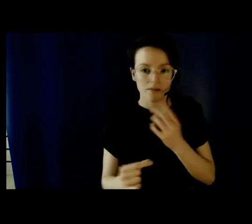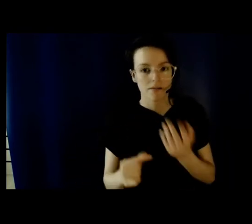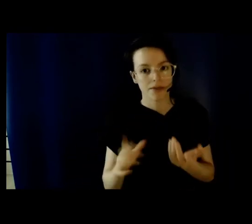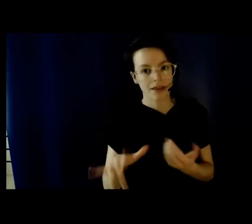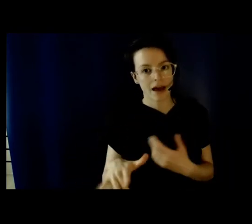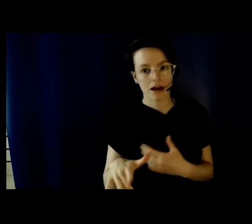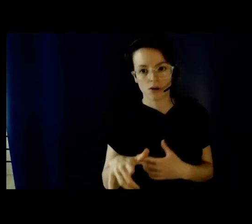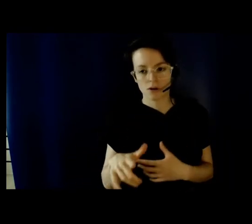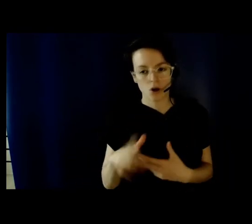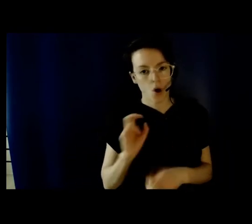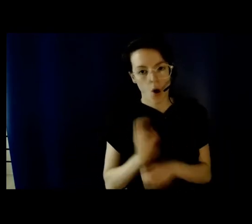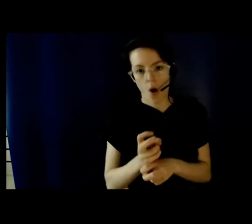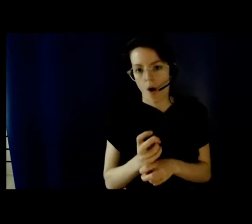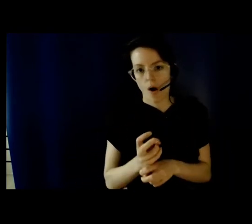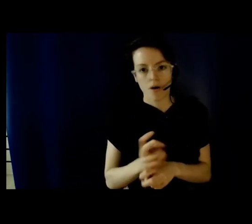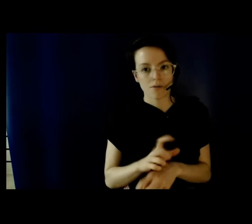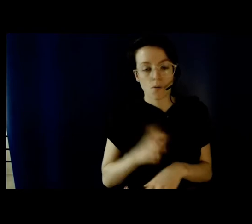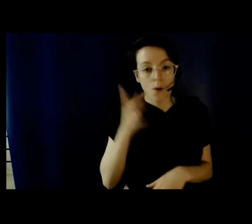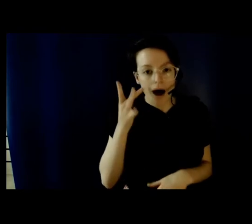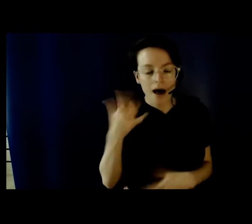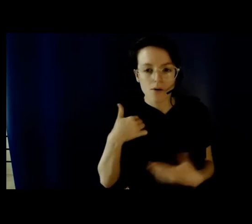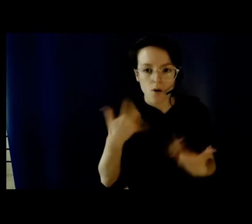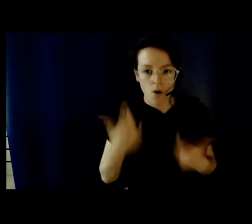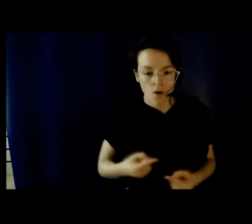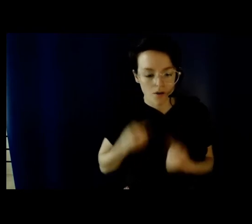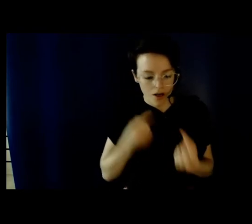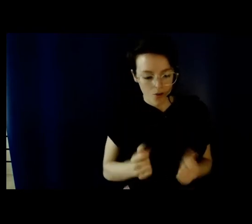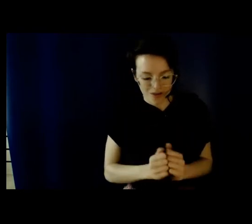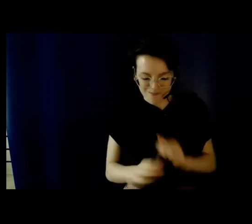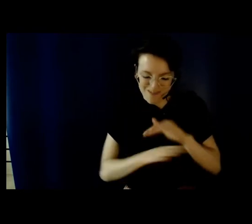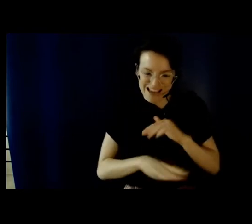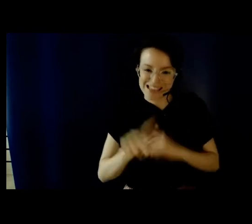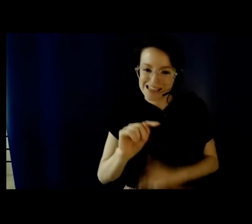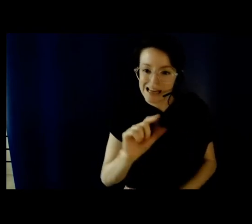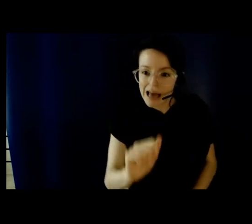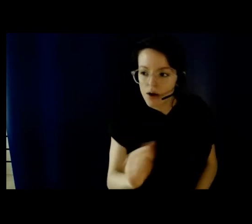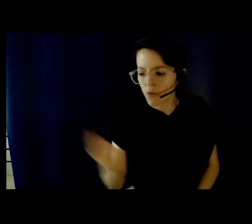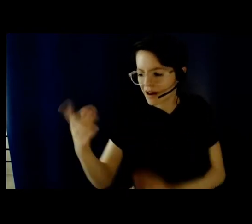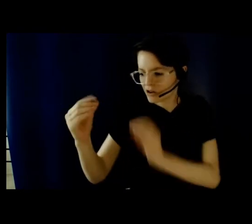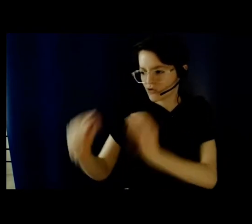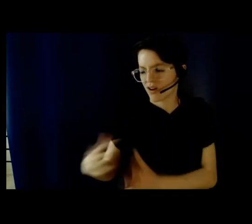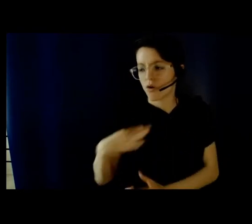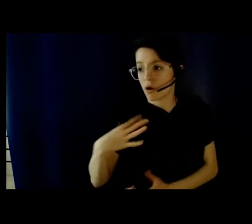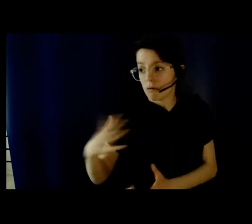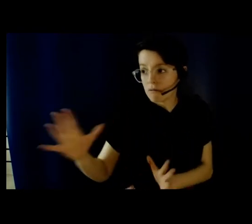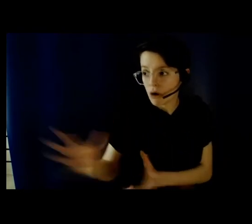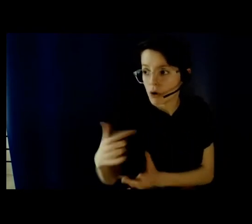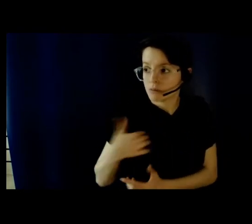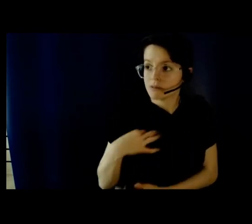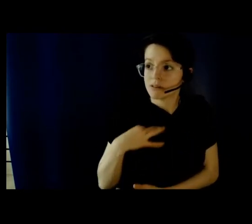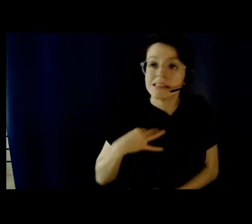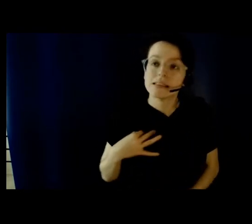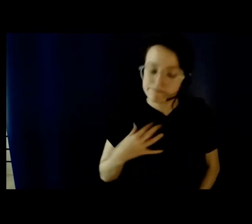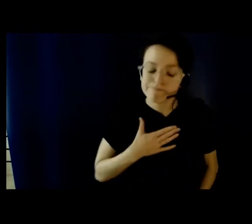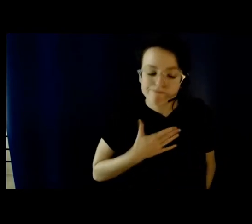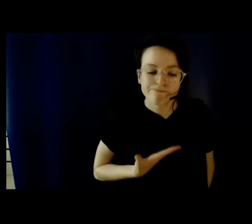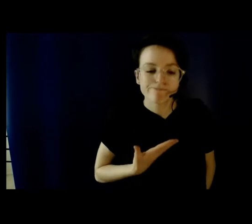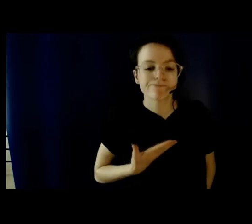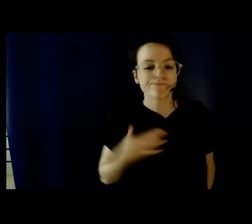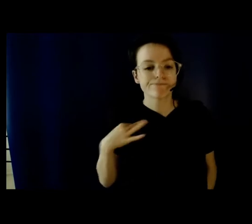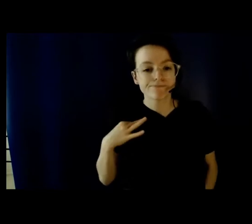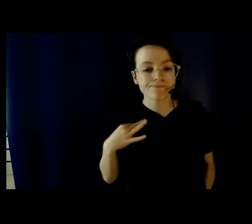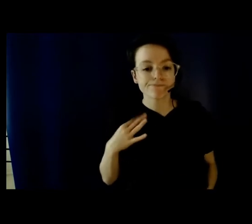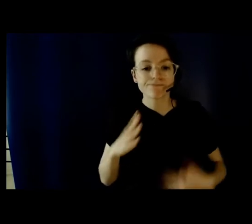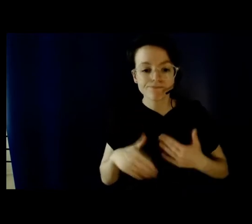basic TA commitments. But one of the instructors at Langara strongly encouraged me to apply, so I did. And I